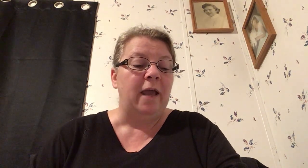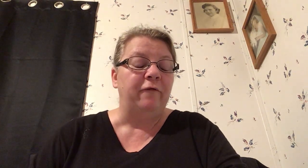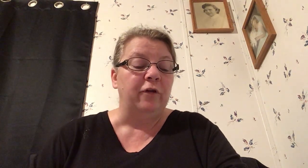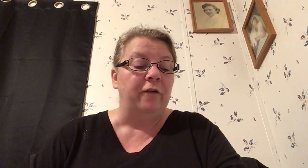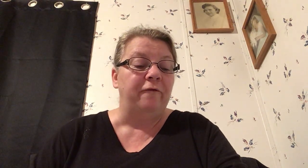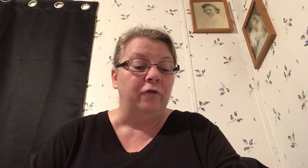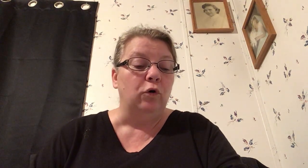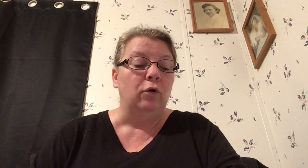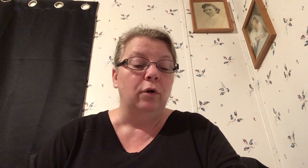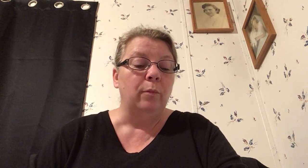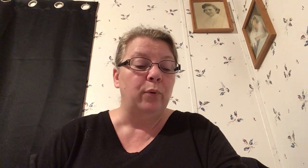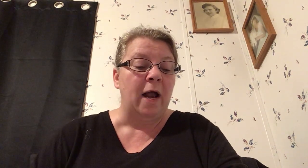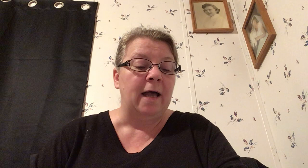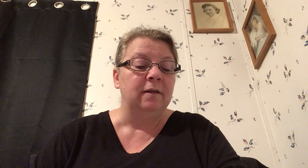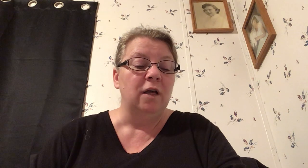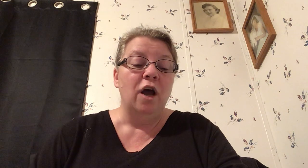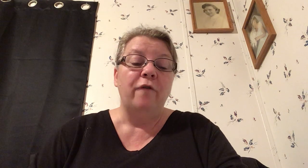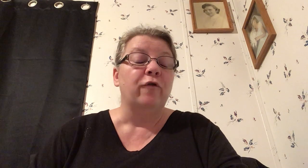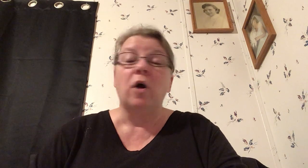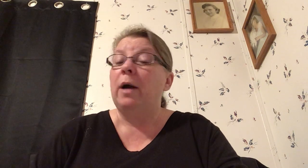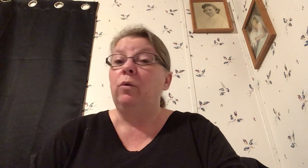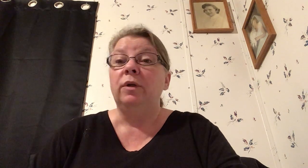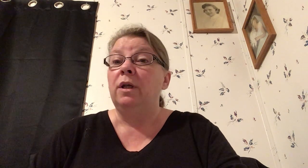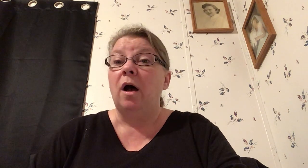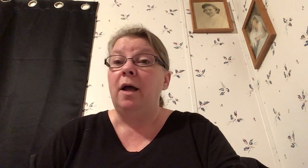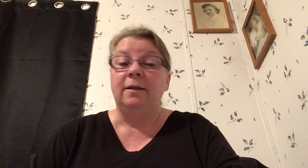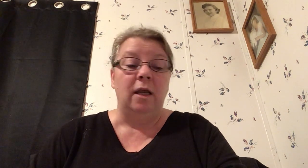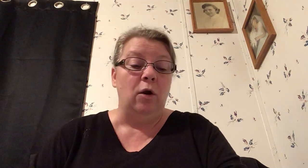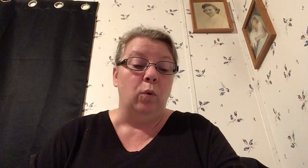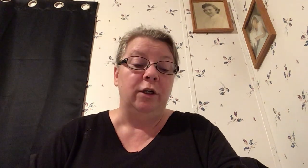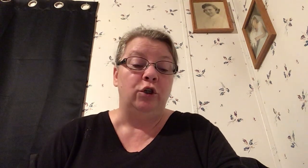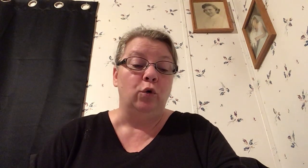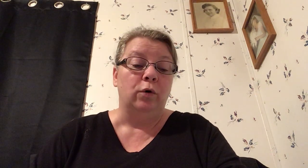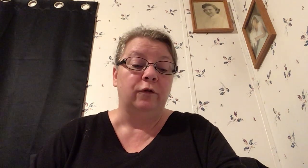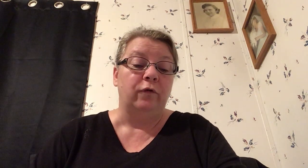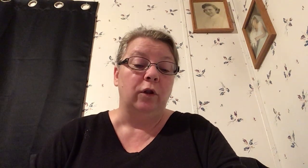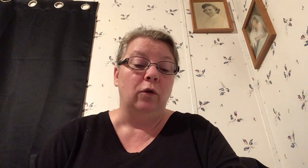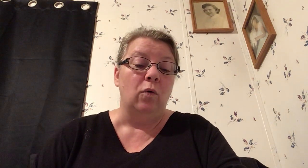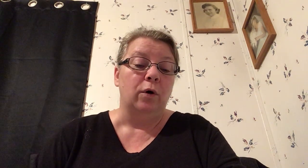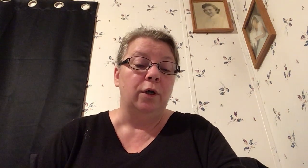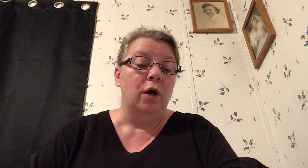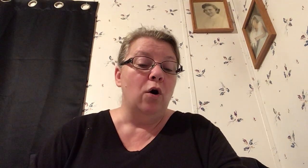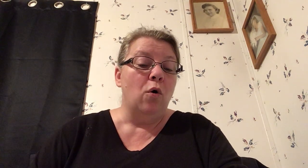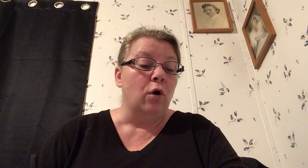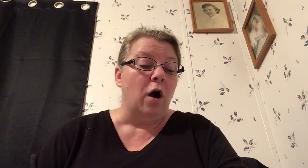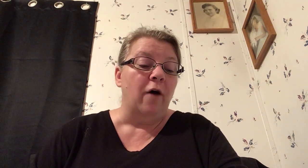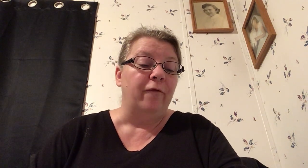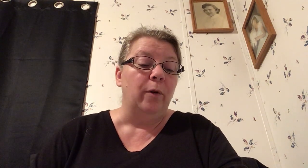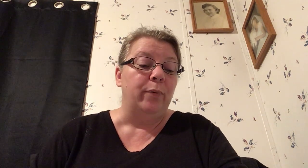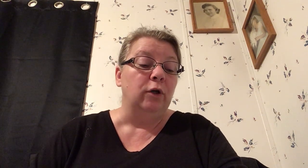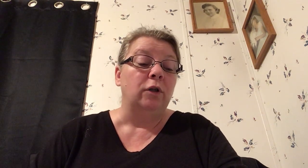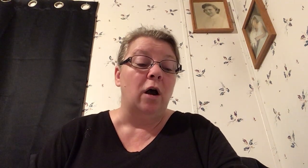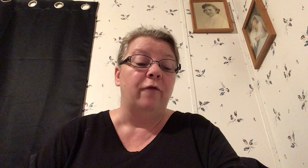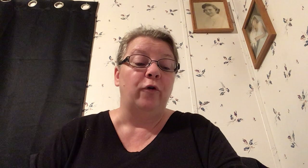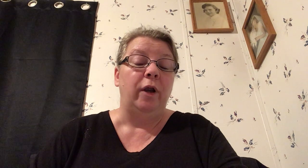it for the full price for I will not take what is yours for the Lord or offer a burnt offering